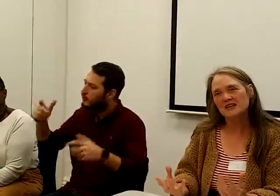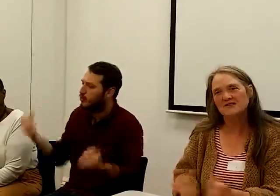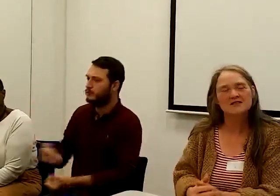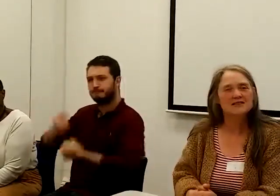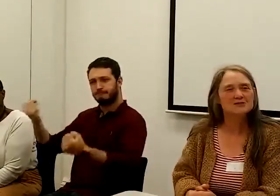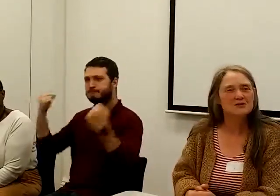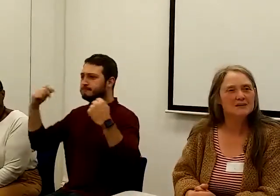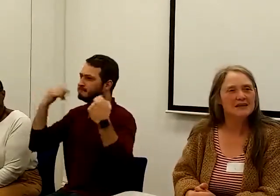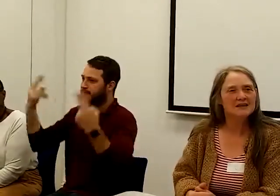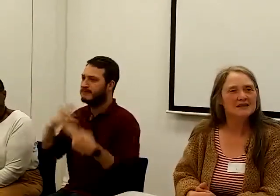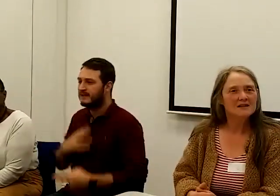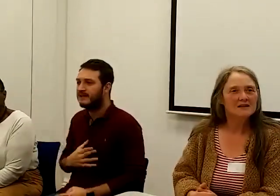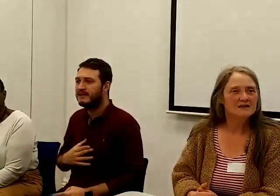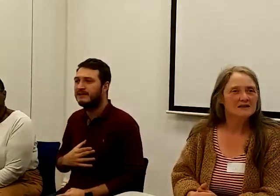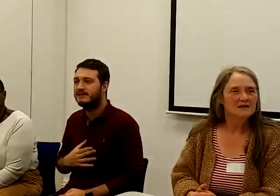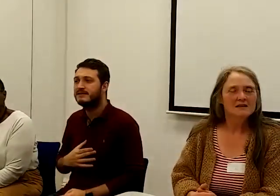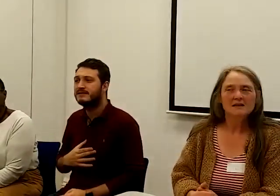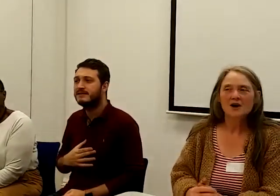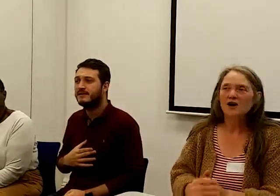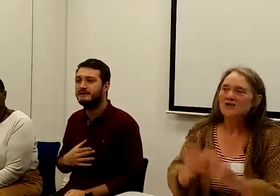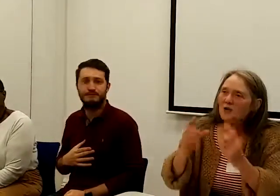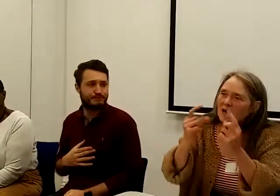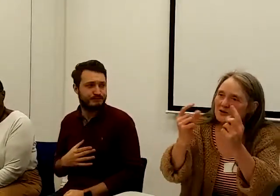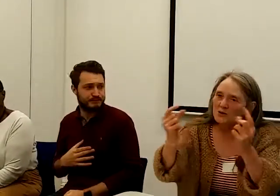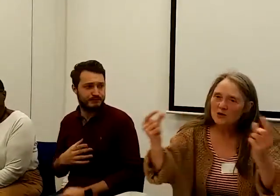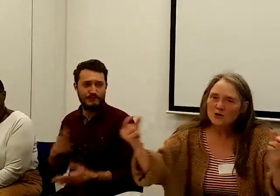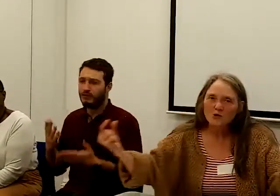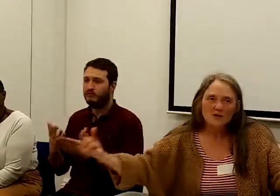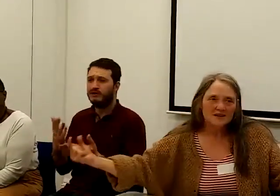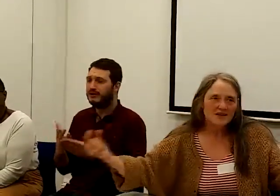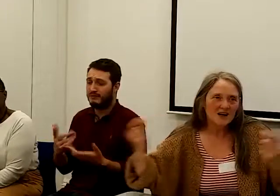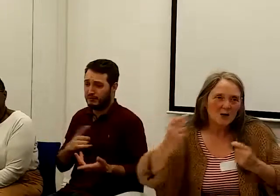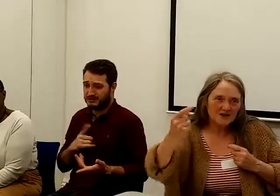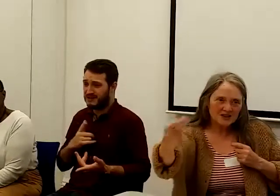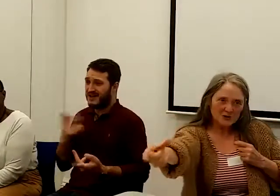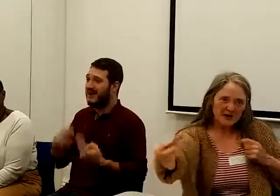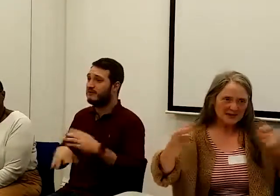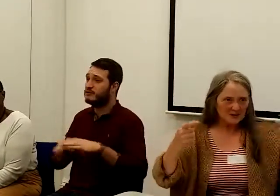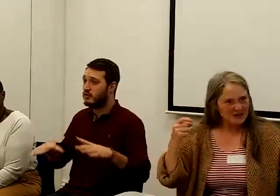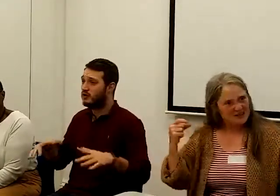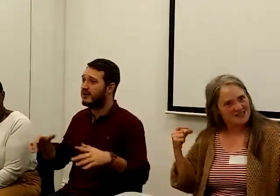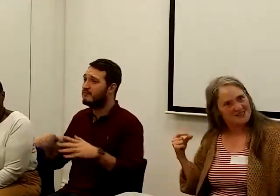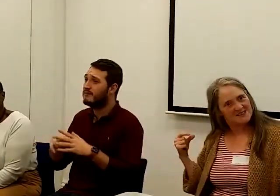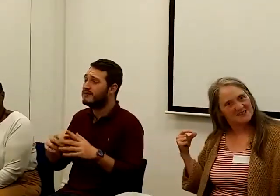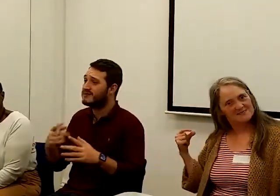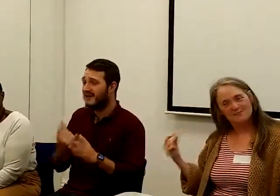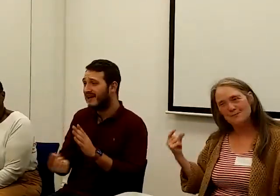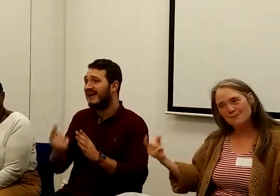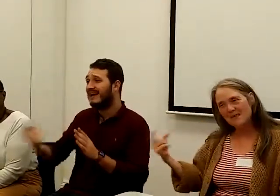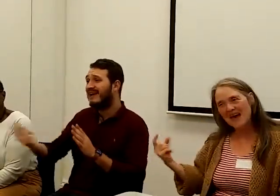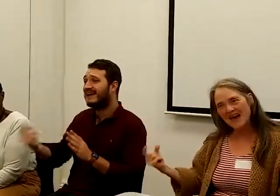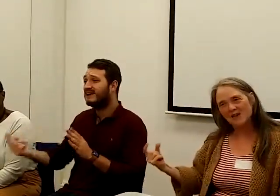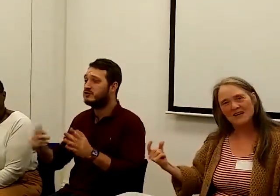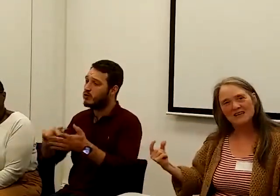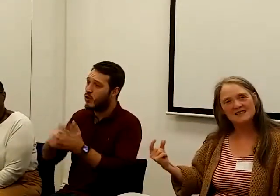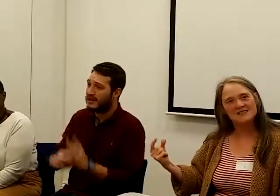Credit, it seems to me. Otherwise, we're all going to go off into our specialist areas